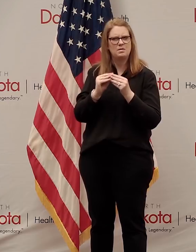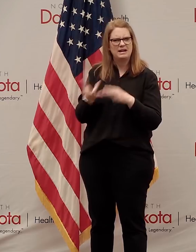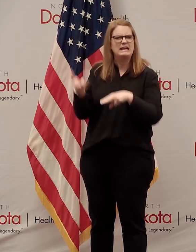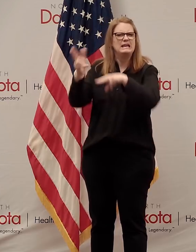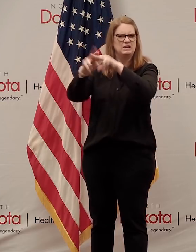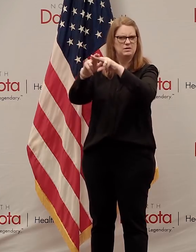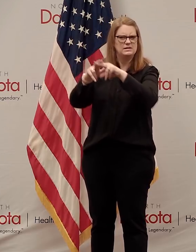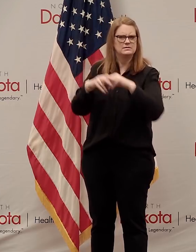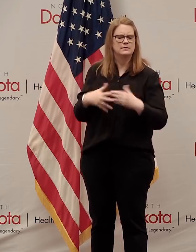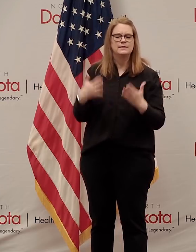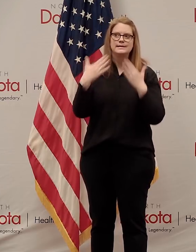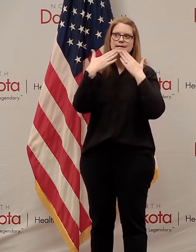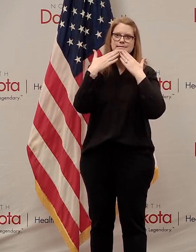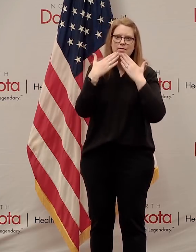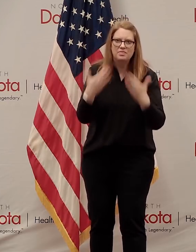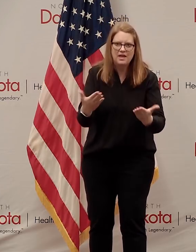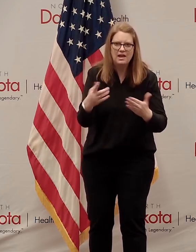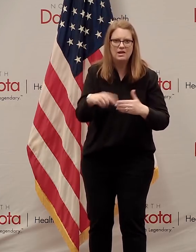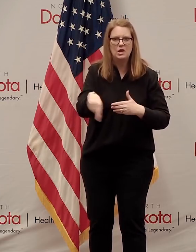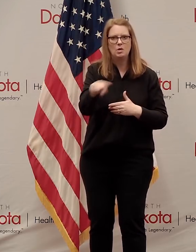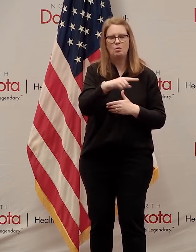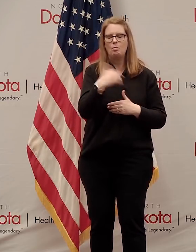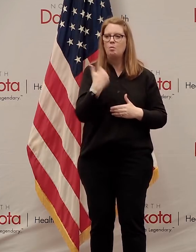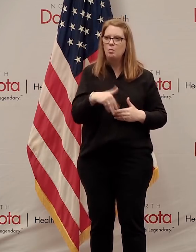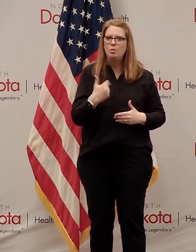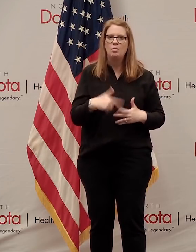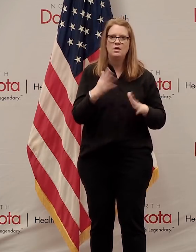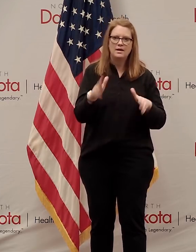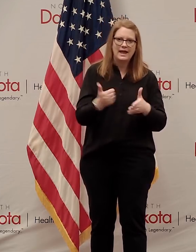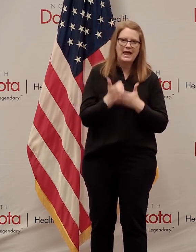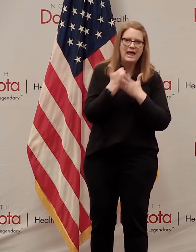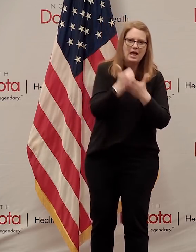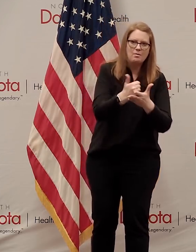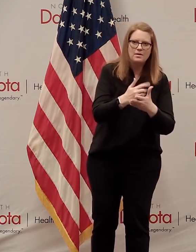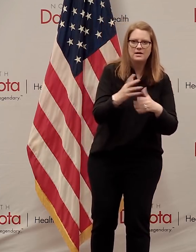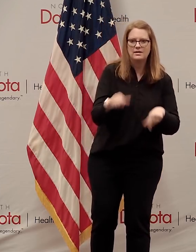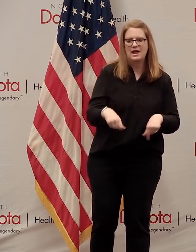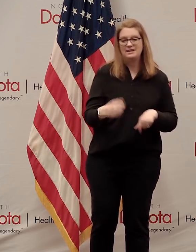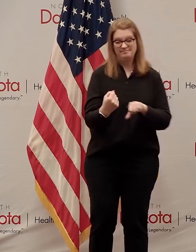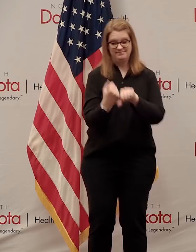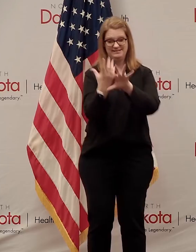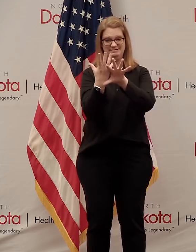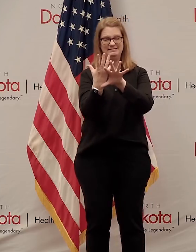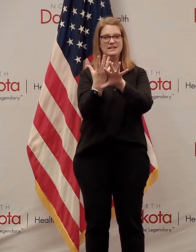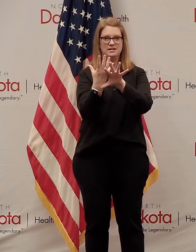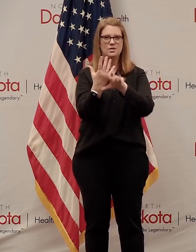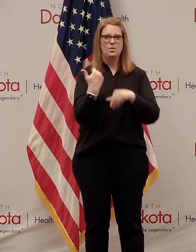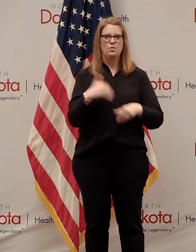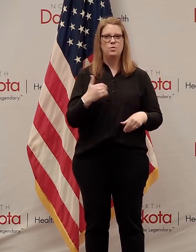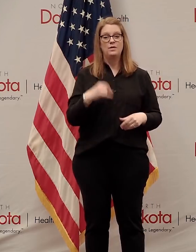telehealth providers for providing those services. And, of course, all that's needed. Telehealth is a big word. But if you've got a computer, a webcam,